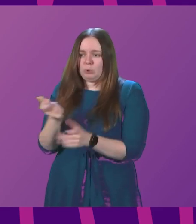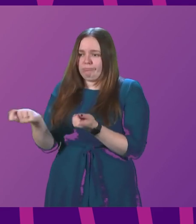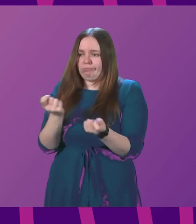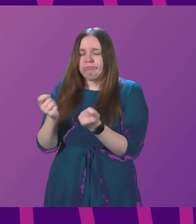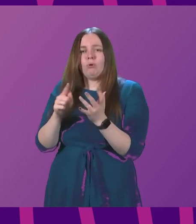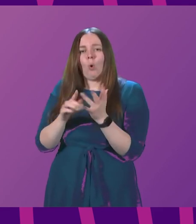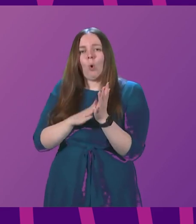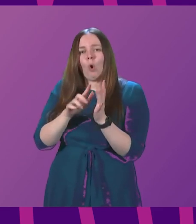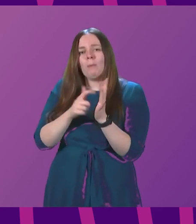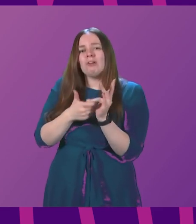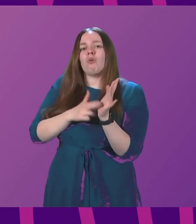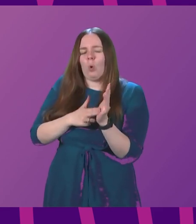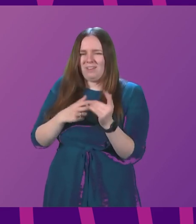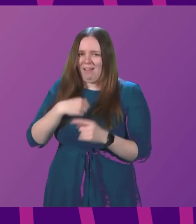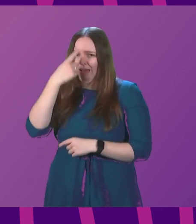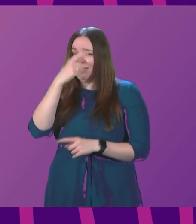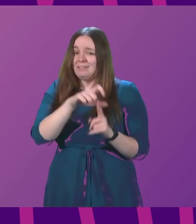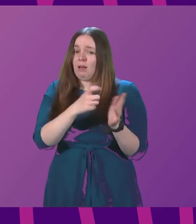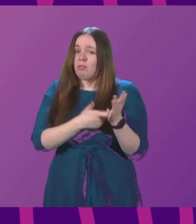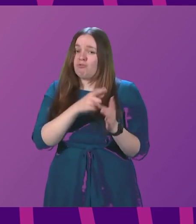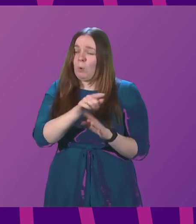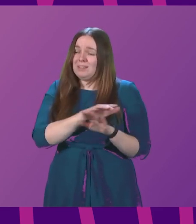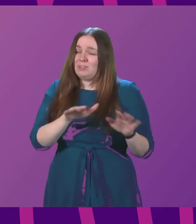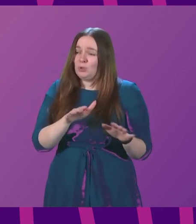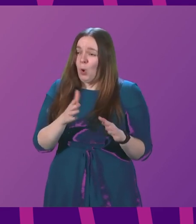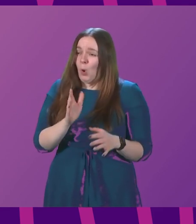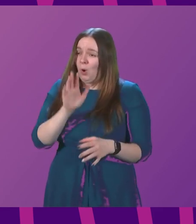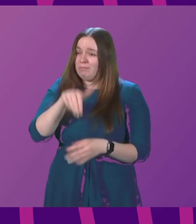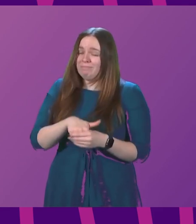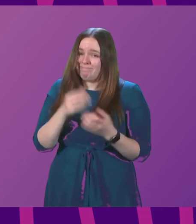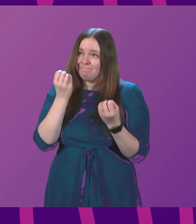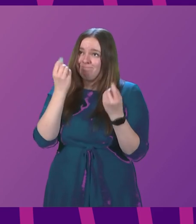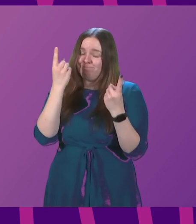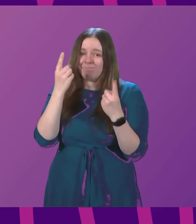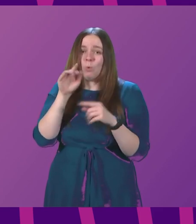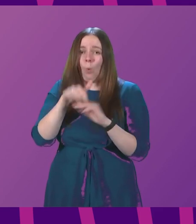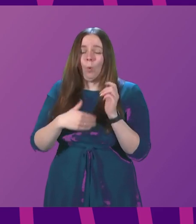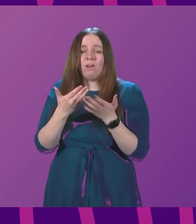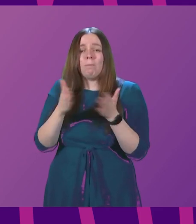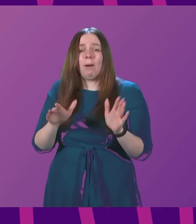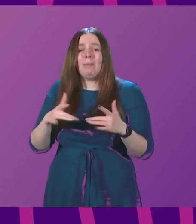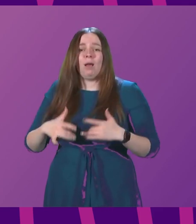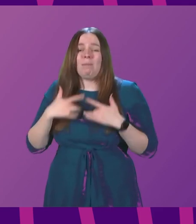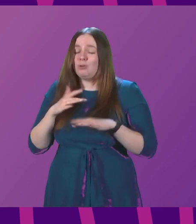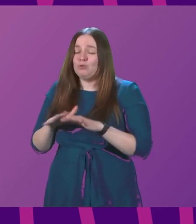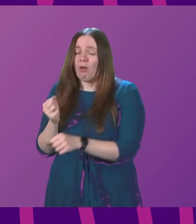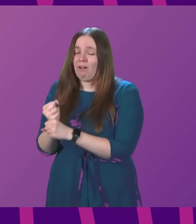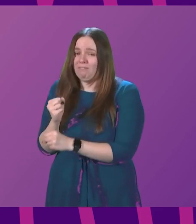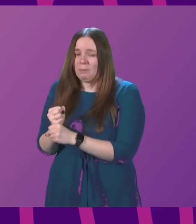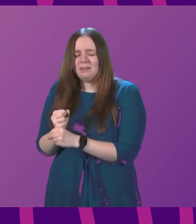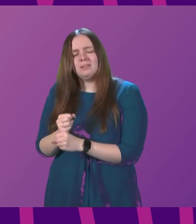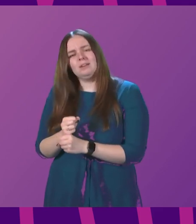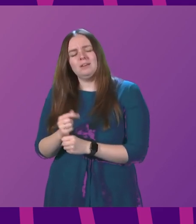Omicron. I would suggest it's Douglas Ross that is out of touch with public opinion here rather than the Scottish Government. Let me